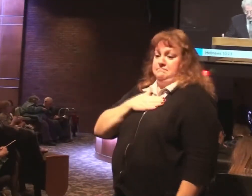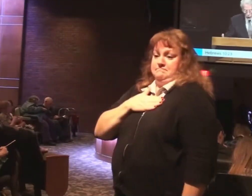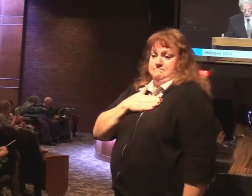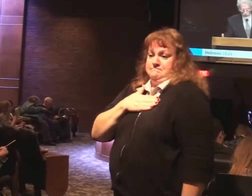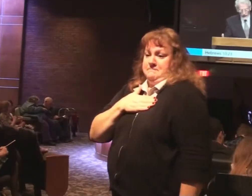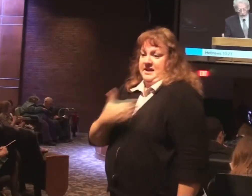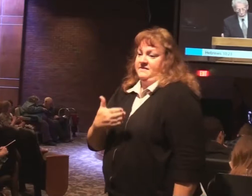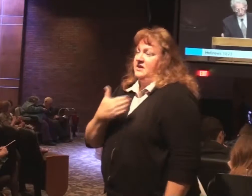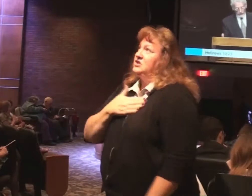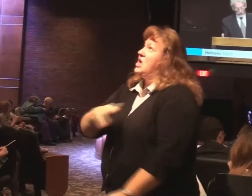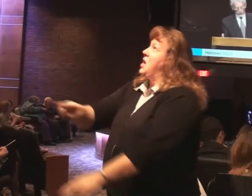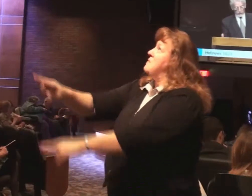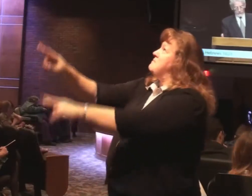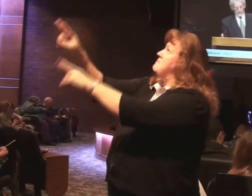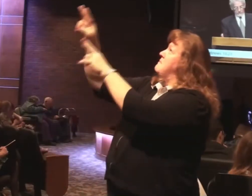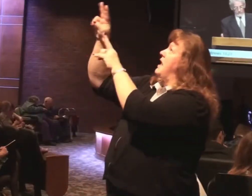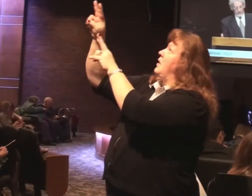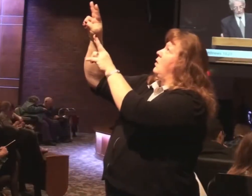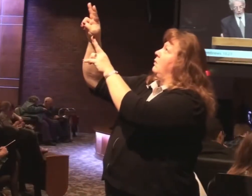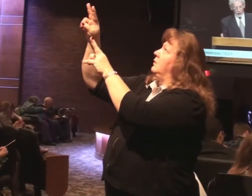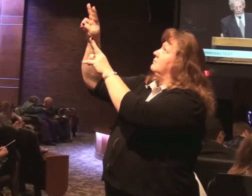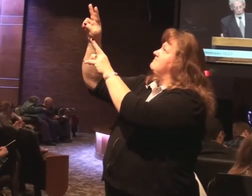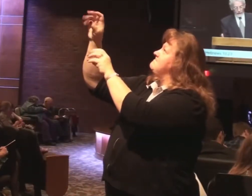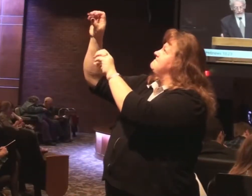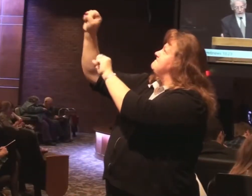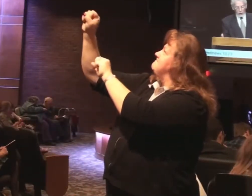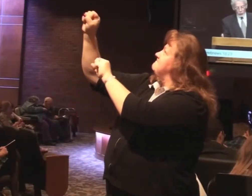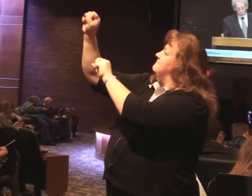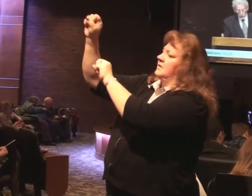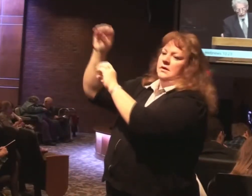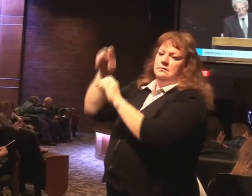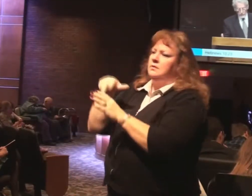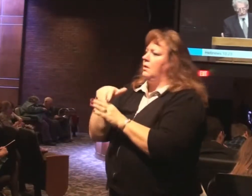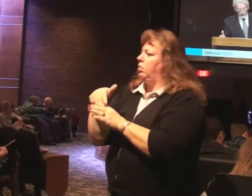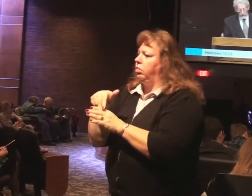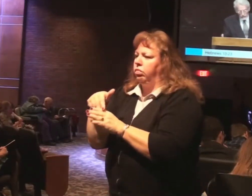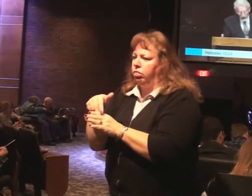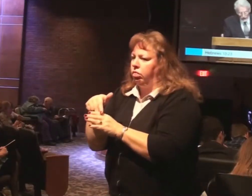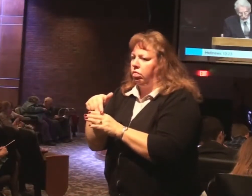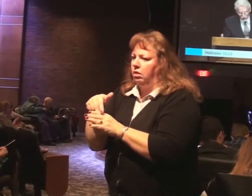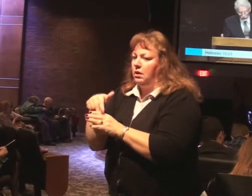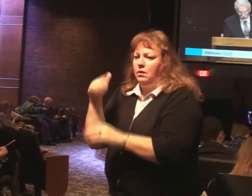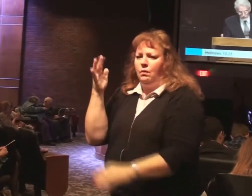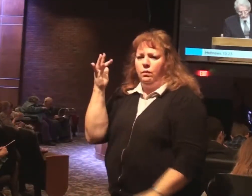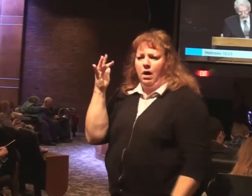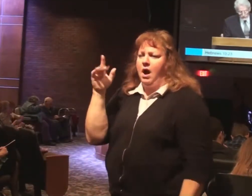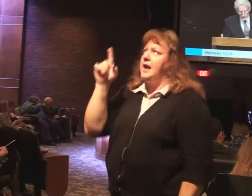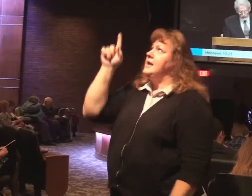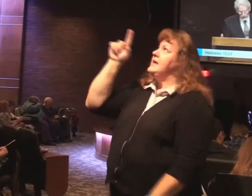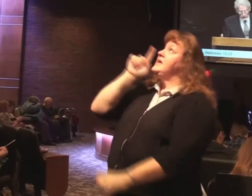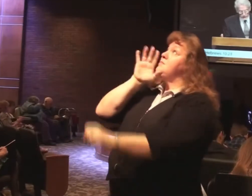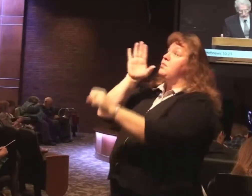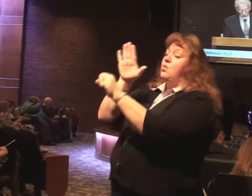hope without wavering. For He who promised is faithful. Now note this.